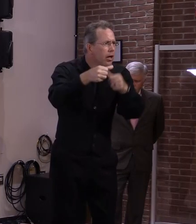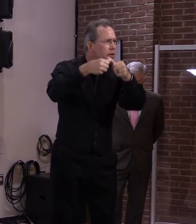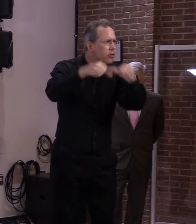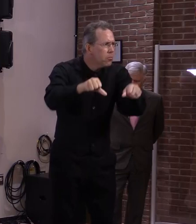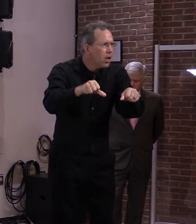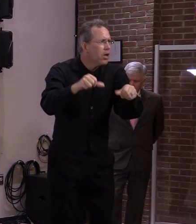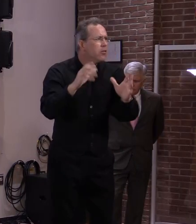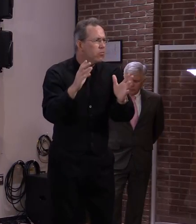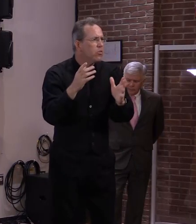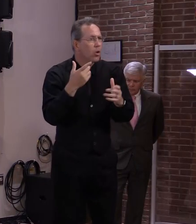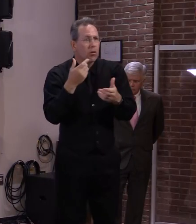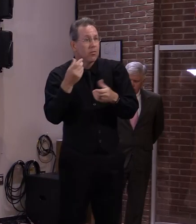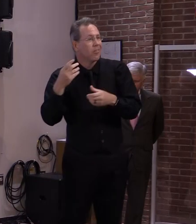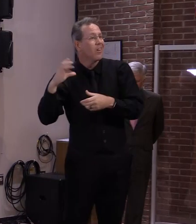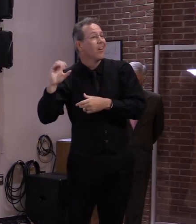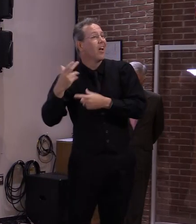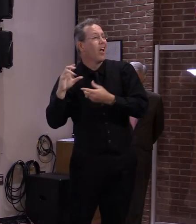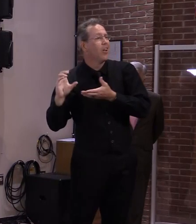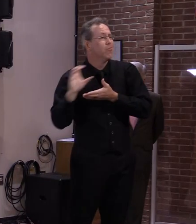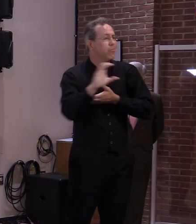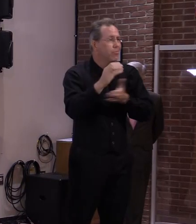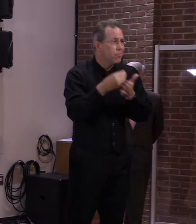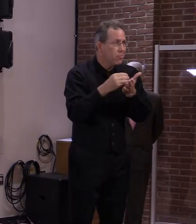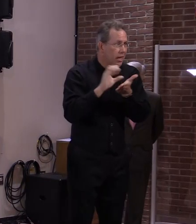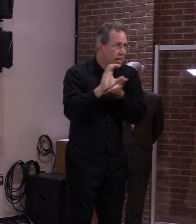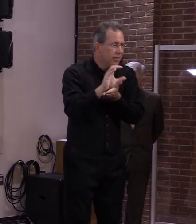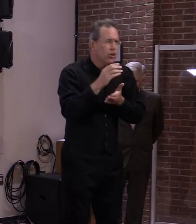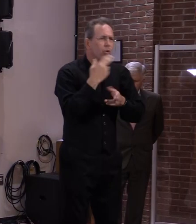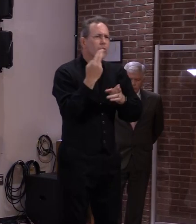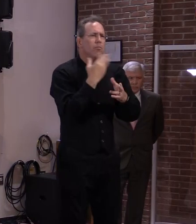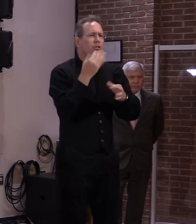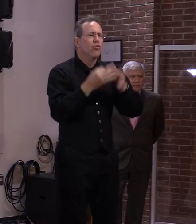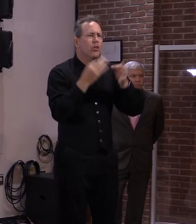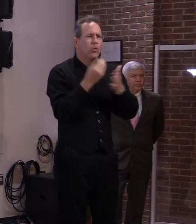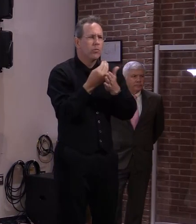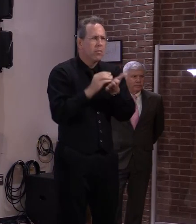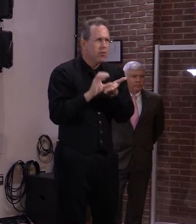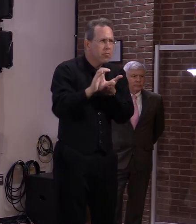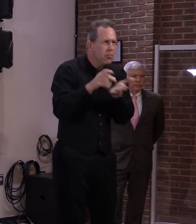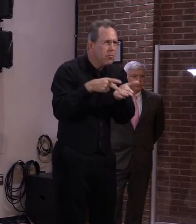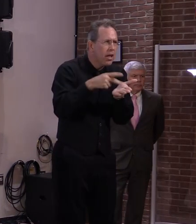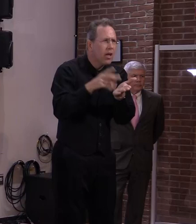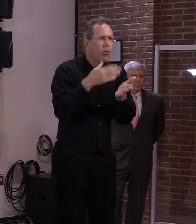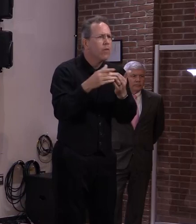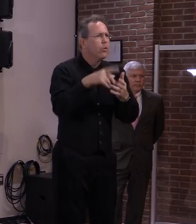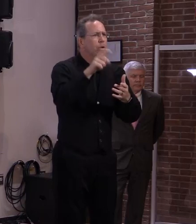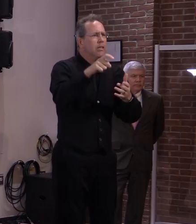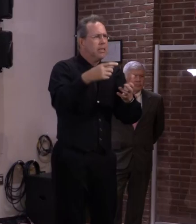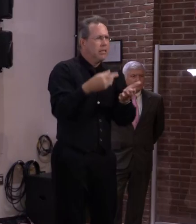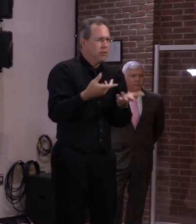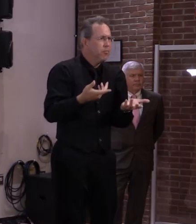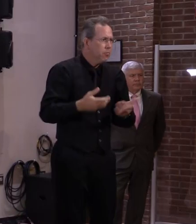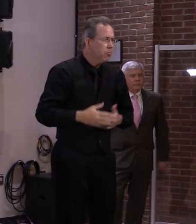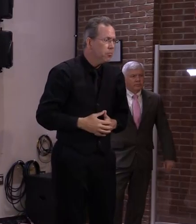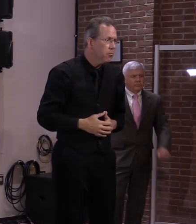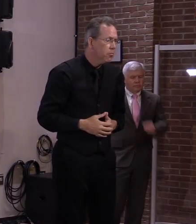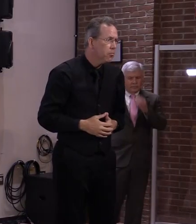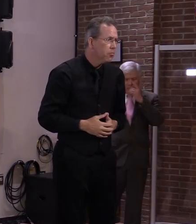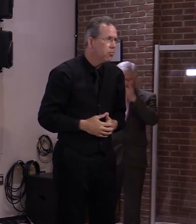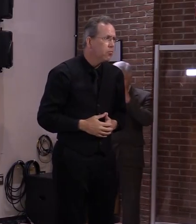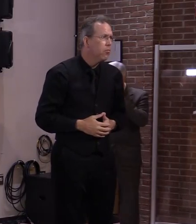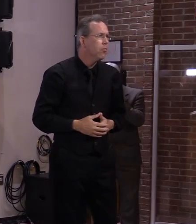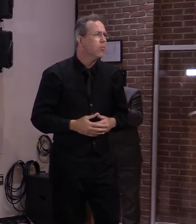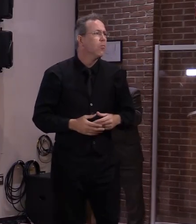whatever needs they're experiencing as they transition out of the program. Governor, in 30 days now,